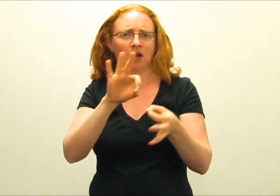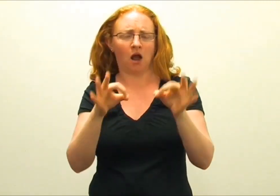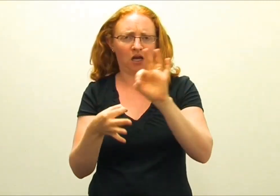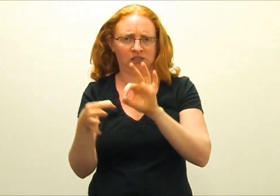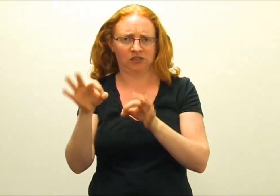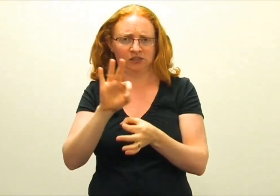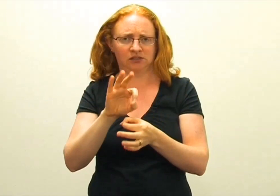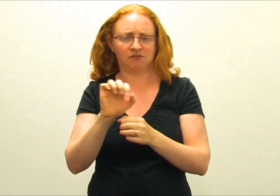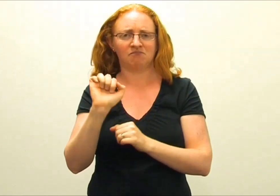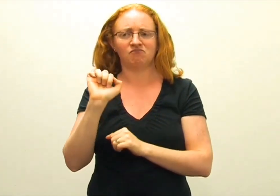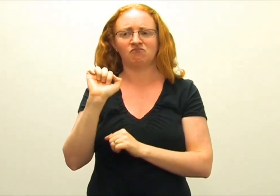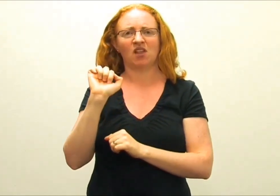of science.